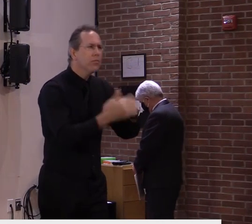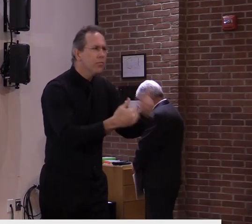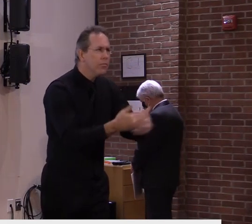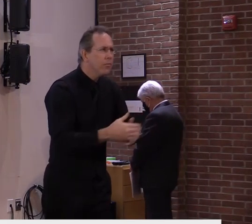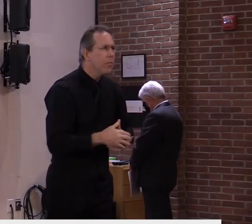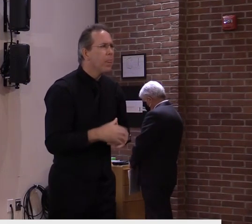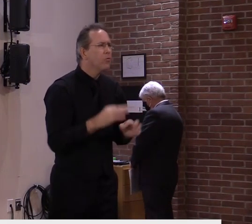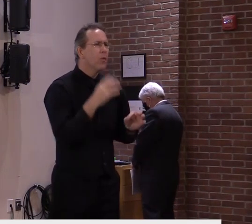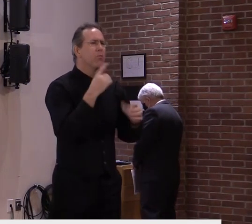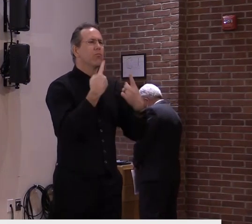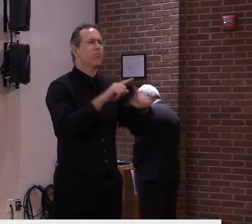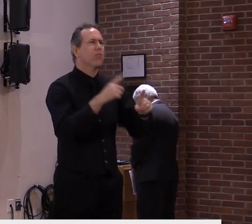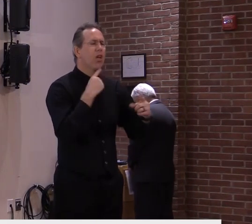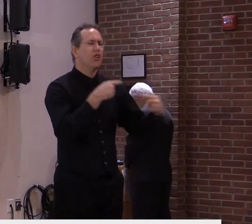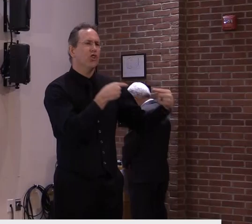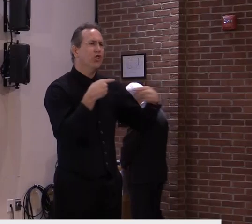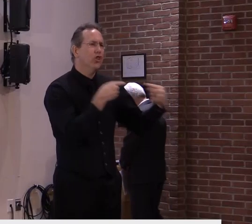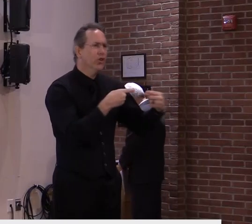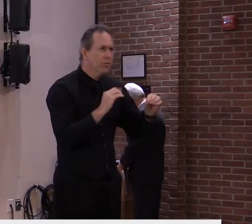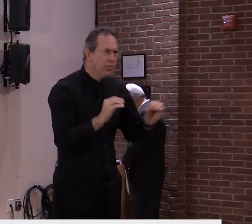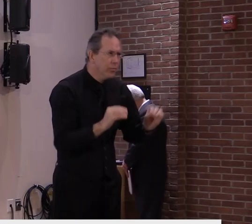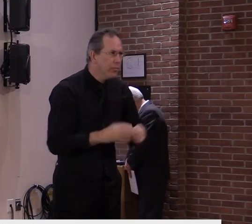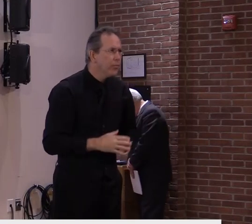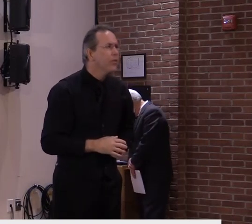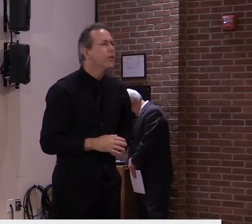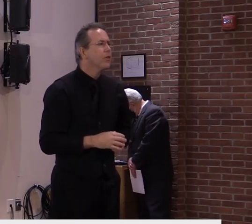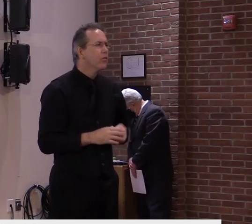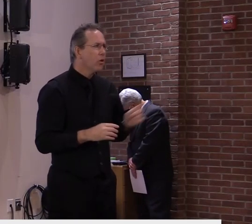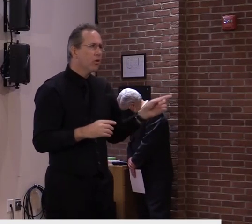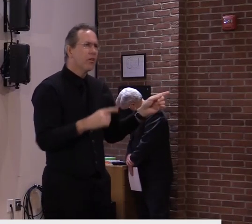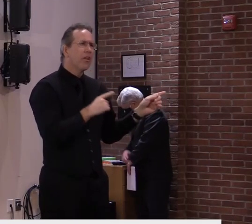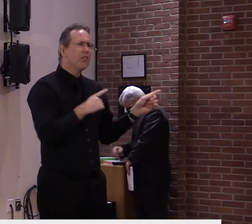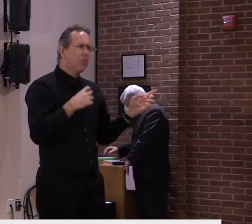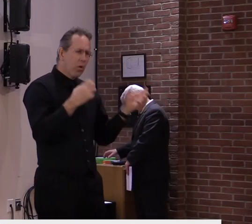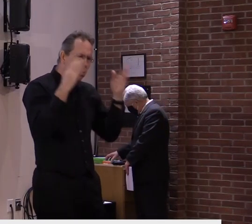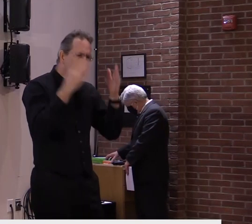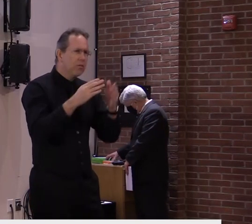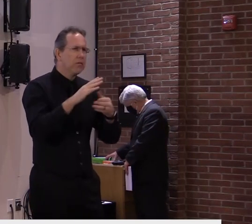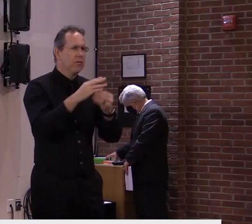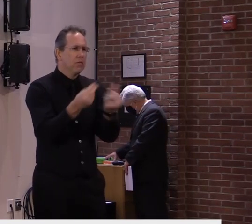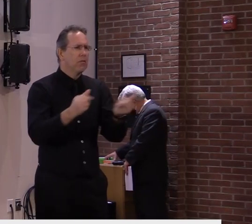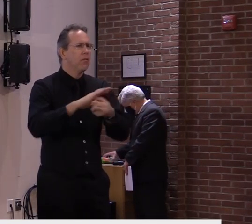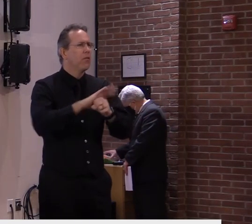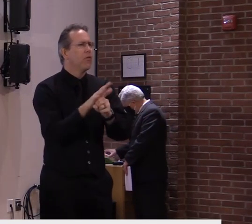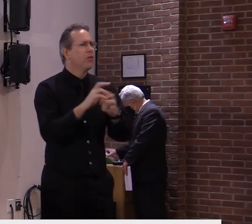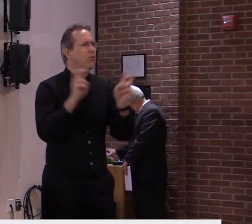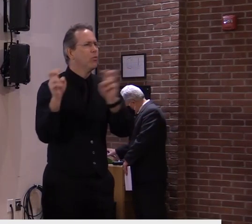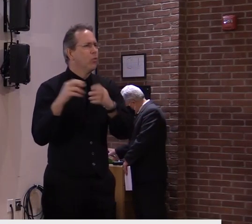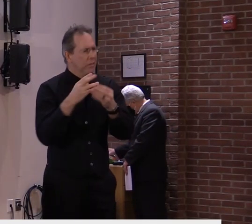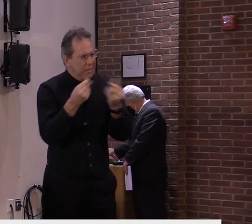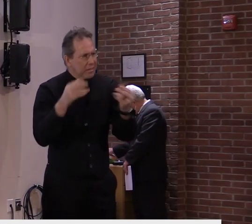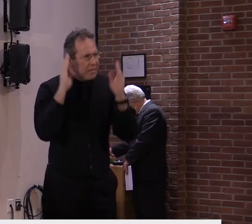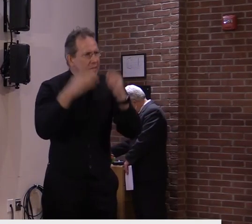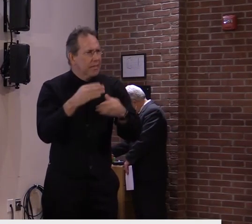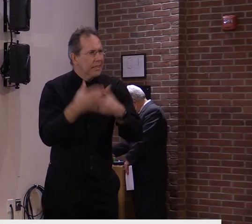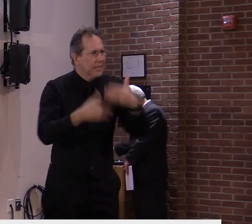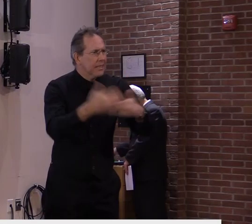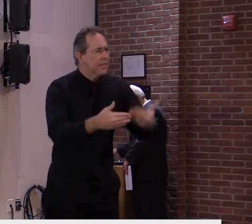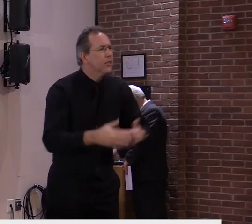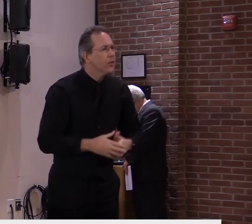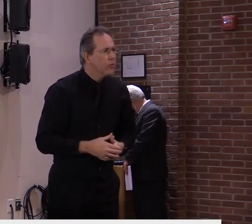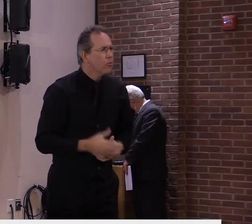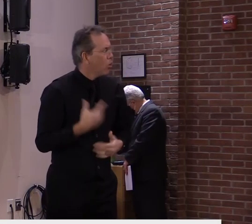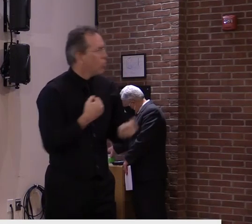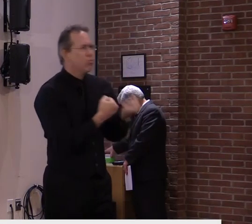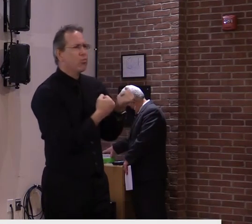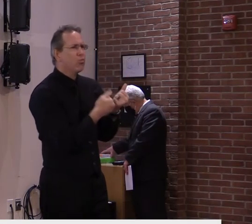on COVID-related issues. And I agree with that. But, again, this is a short window. We